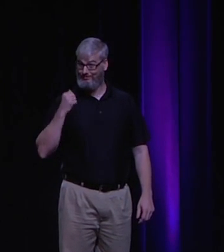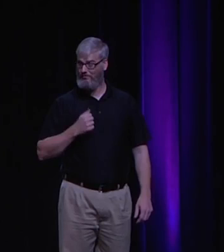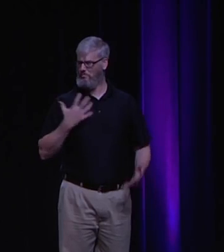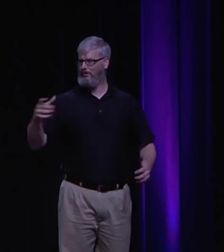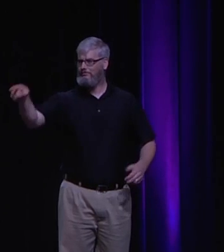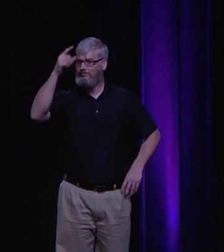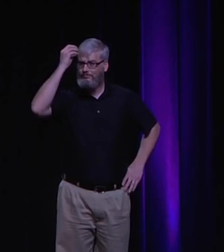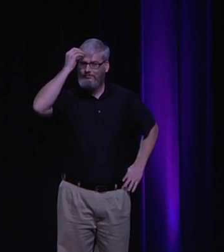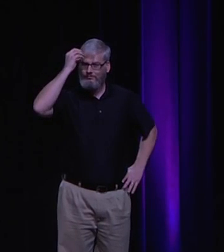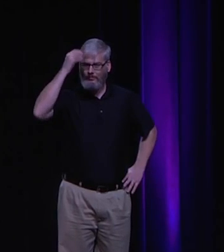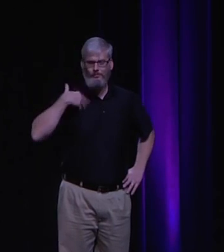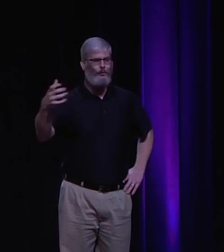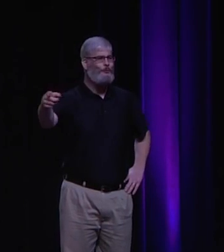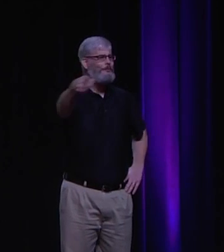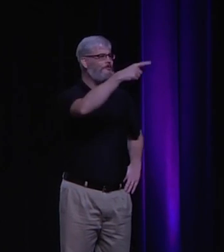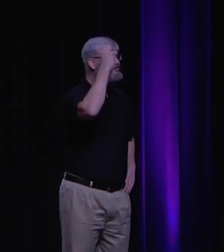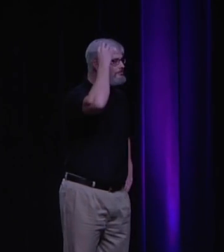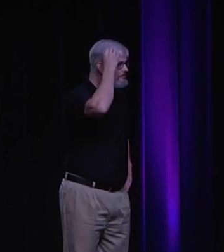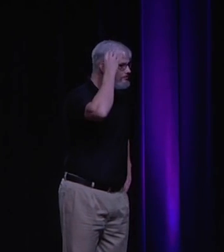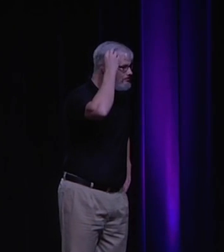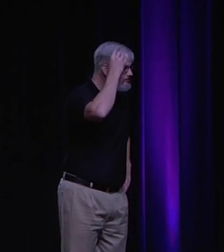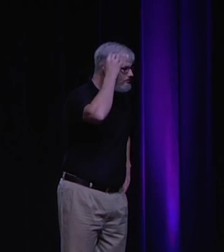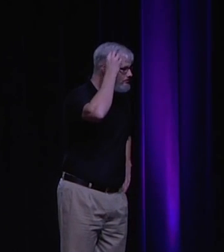You guys, you follow me here? So, I want you guys to think about that.